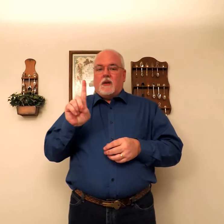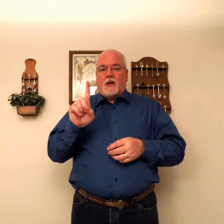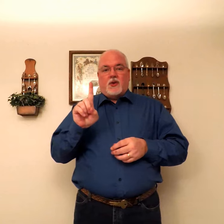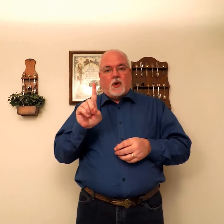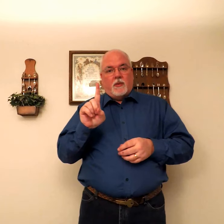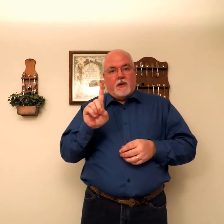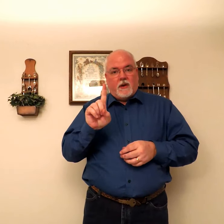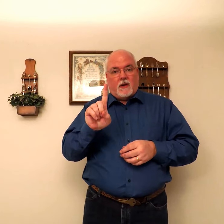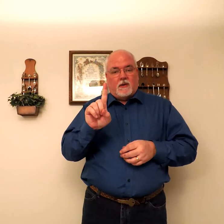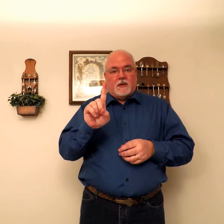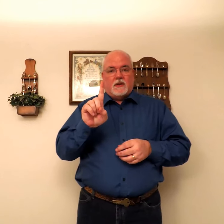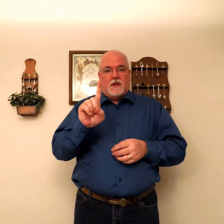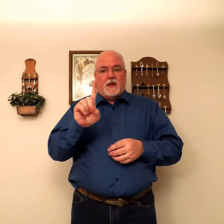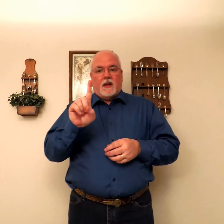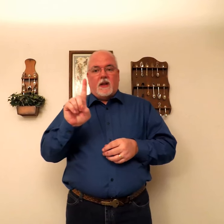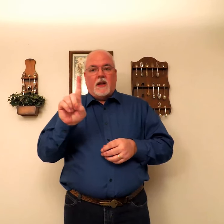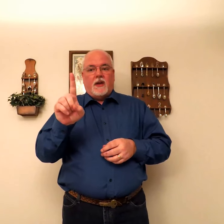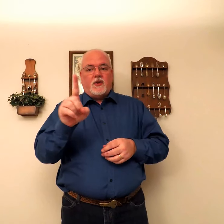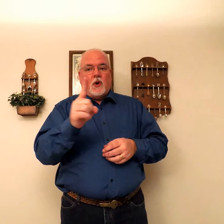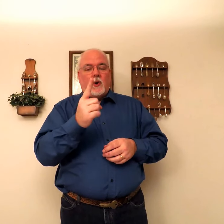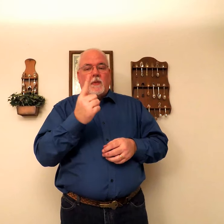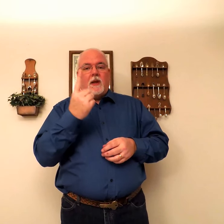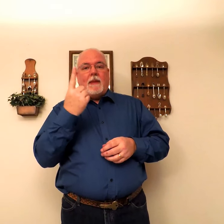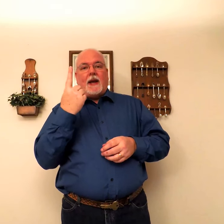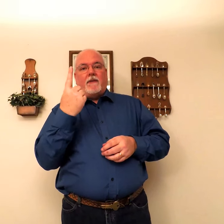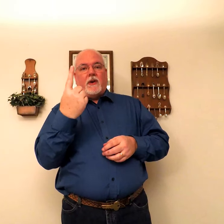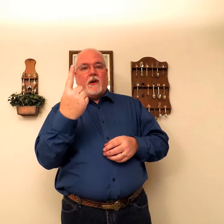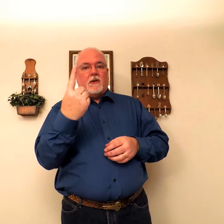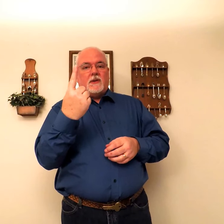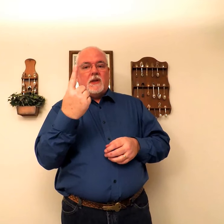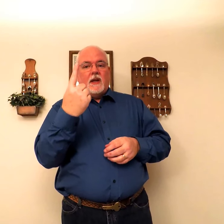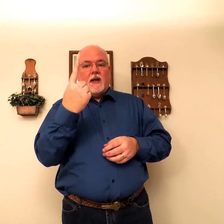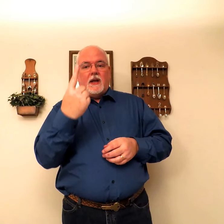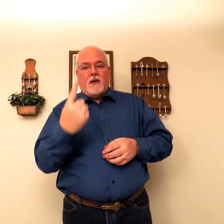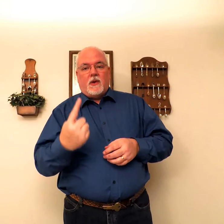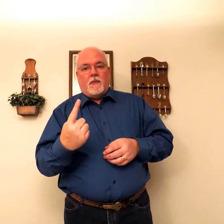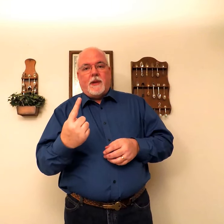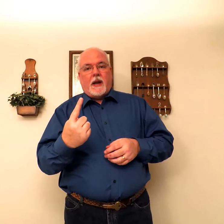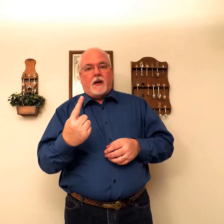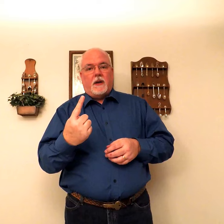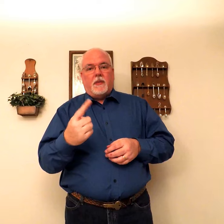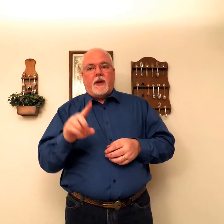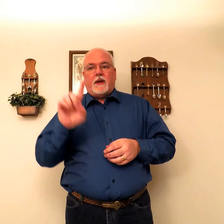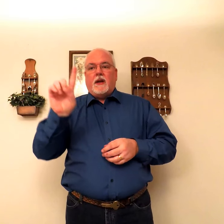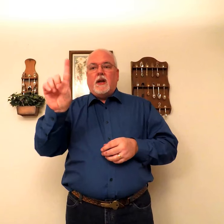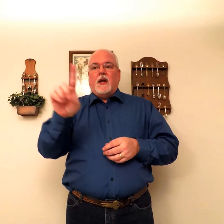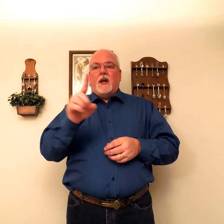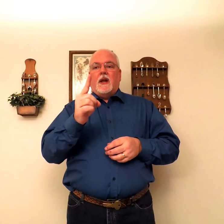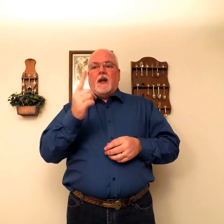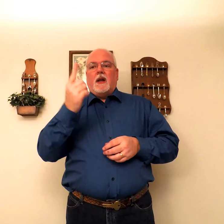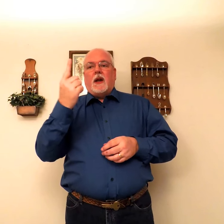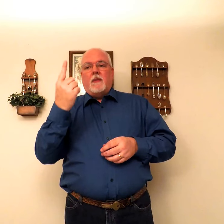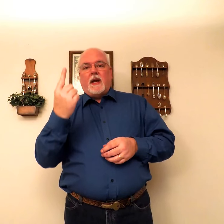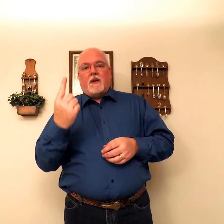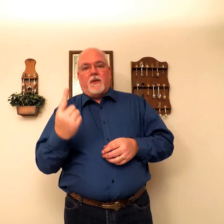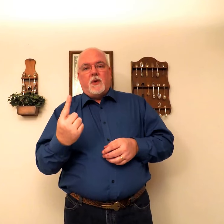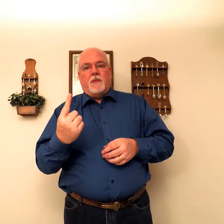Show me your knuckle. Then show me the back of your knuckles. And drop down a little bit. And make it a fluid